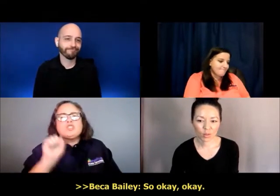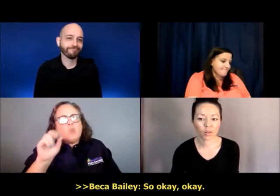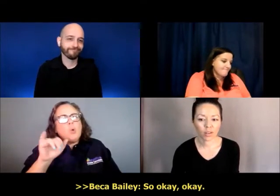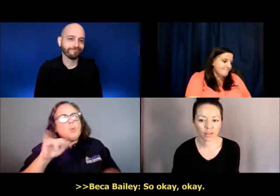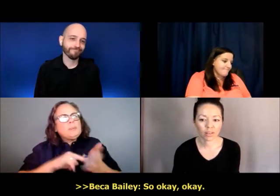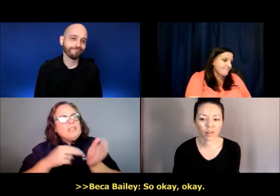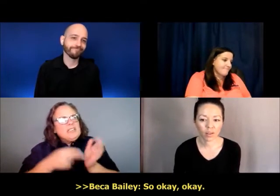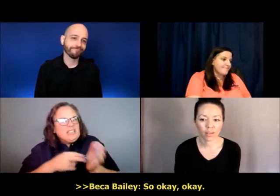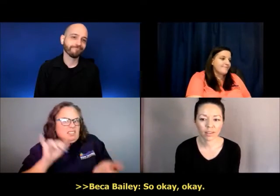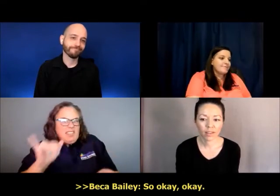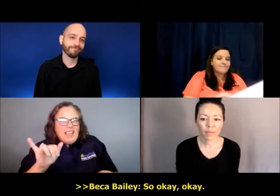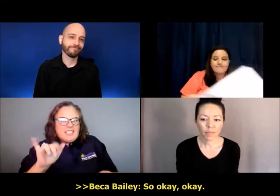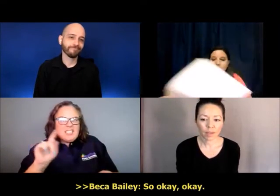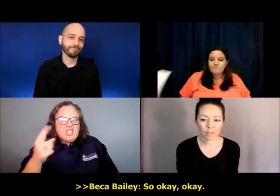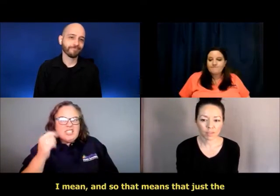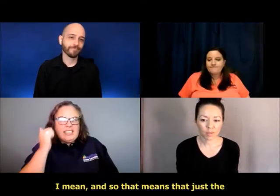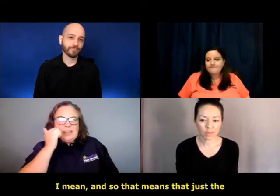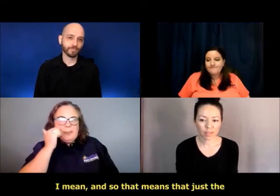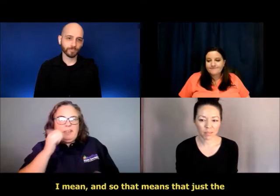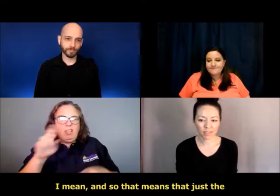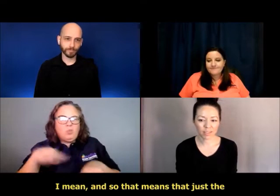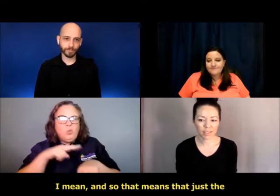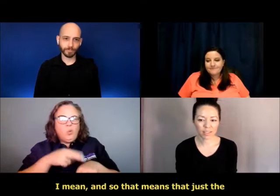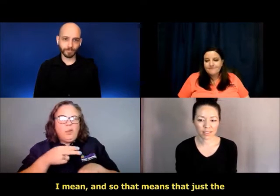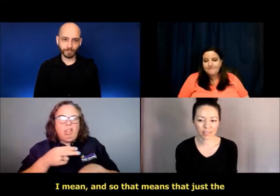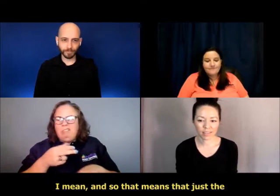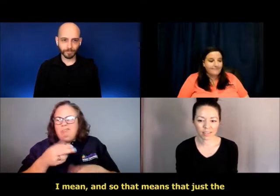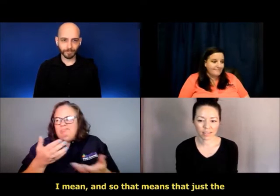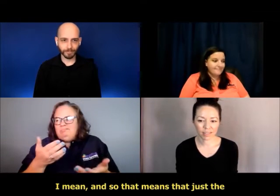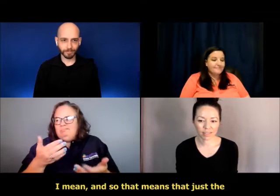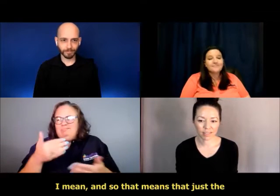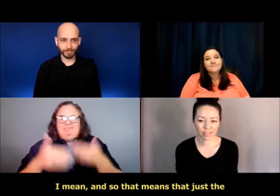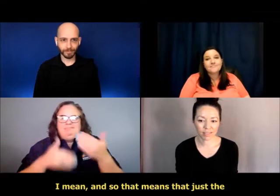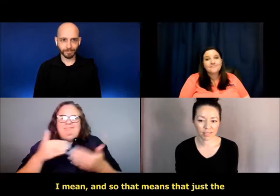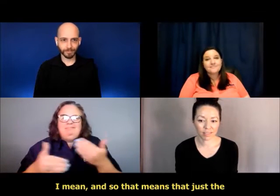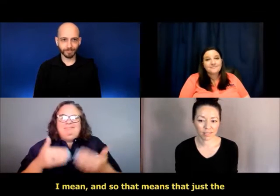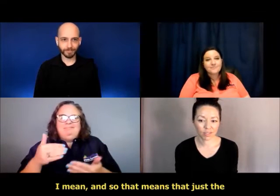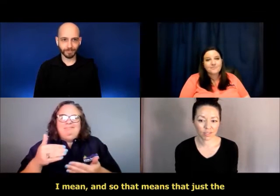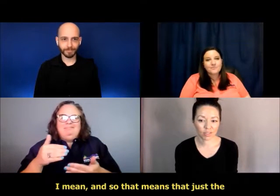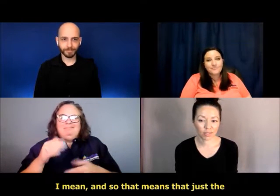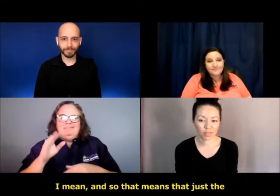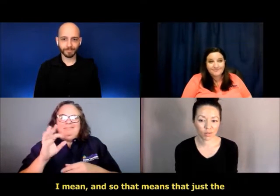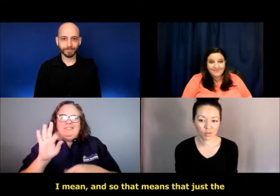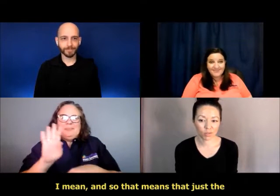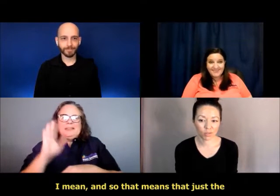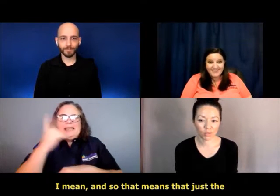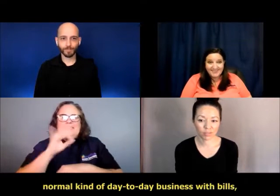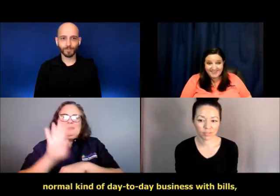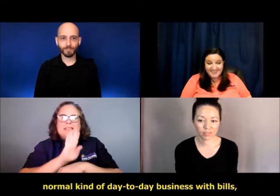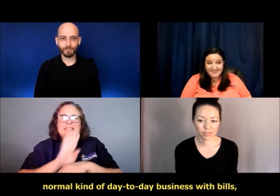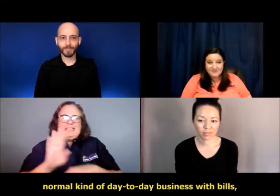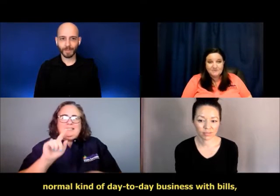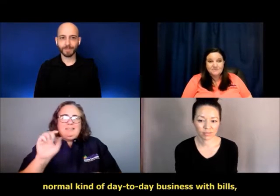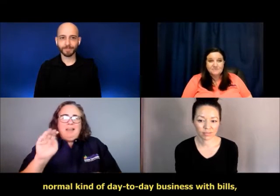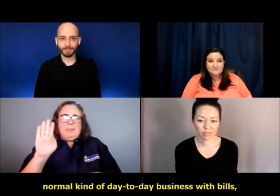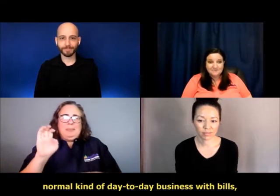So, okay. Okay. I mean, so then that means that just the normal